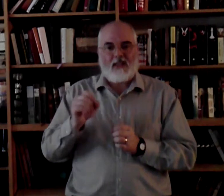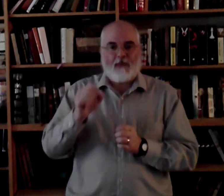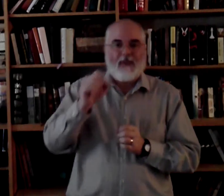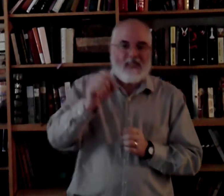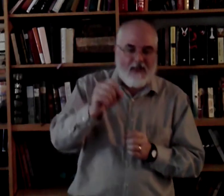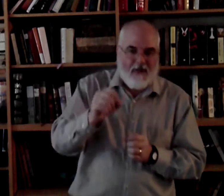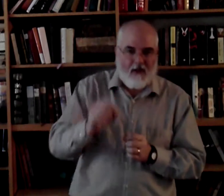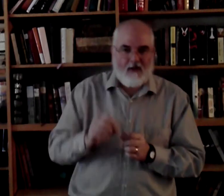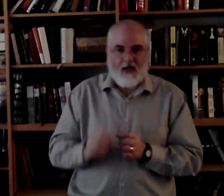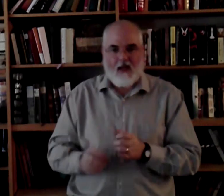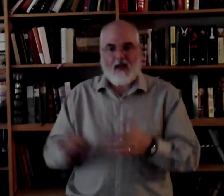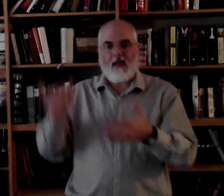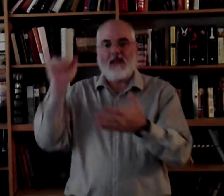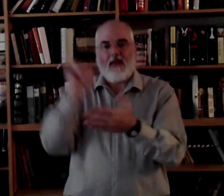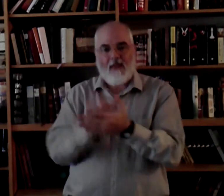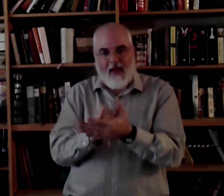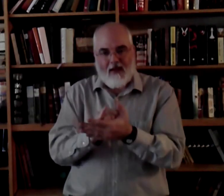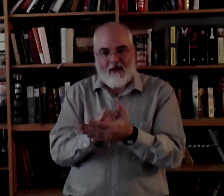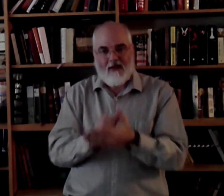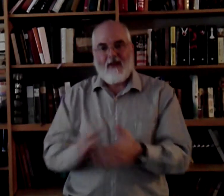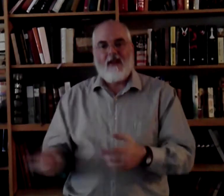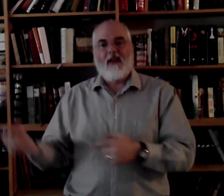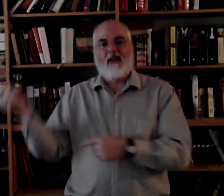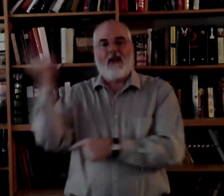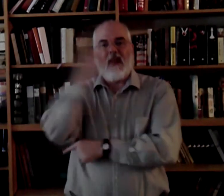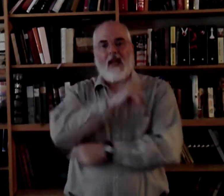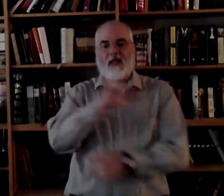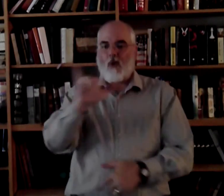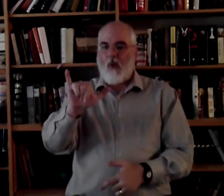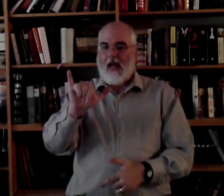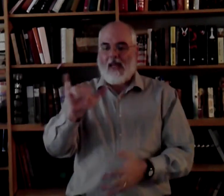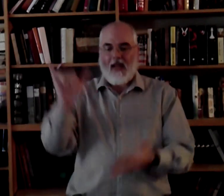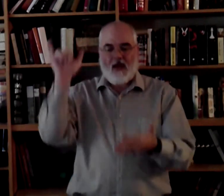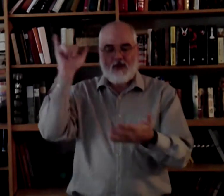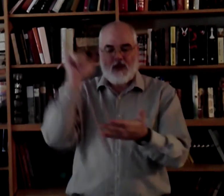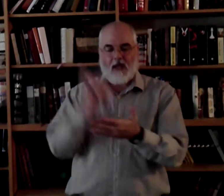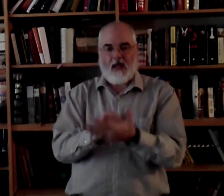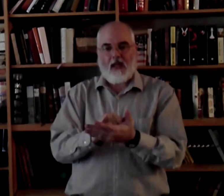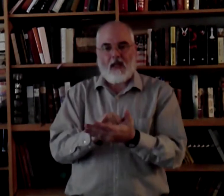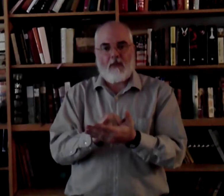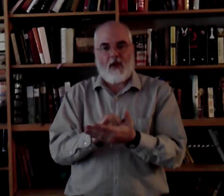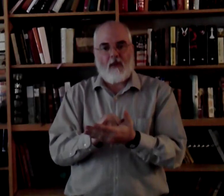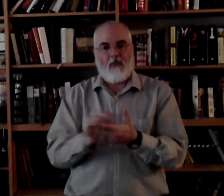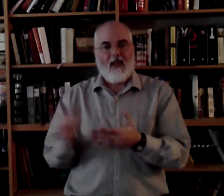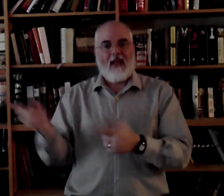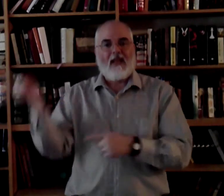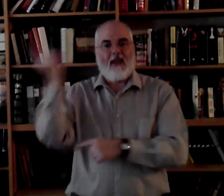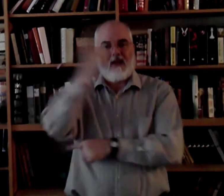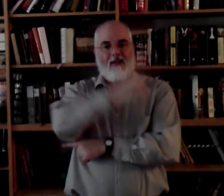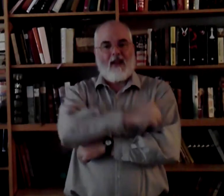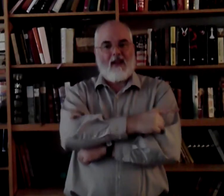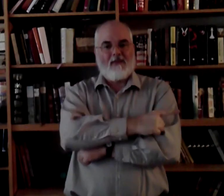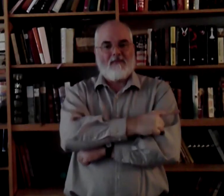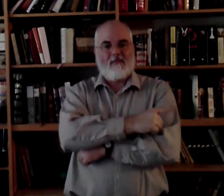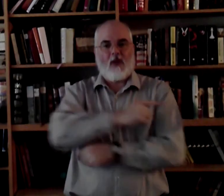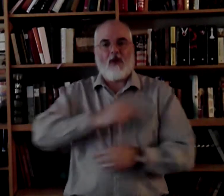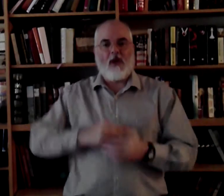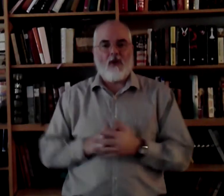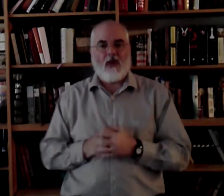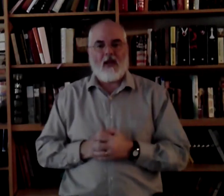specific day is that day. It's a Y hand just kind of hitting in the palm. That day. And we already know day.